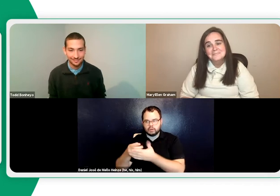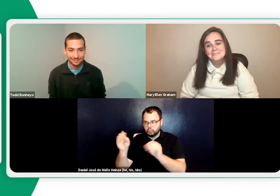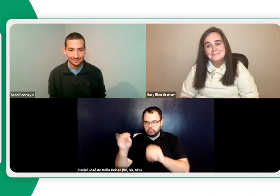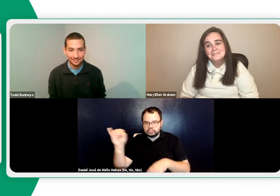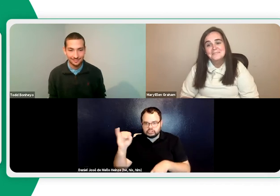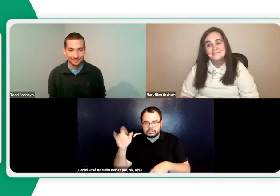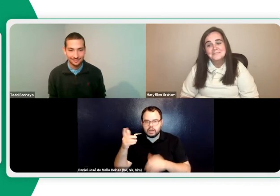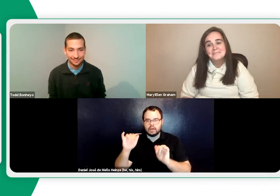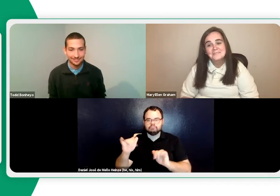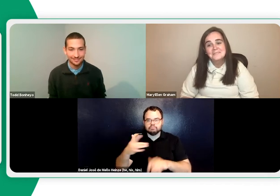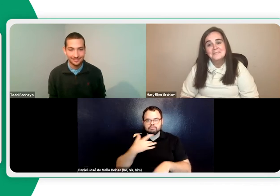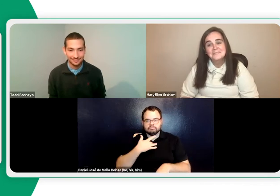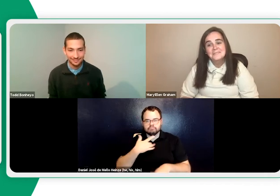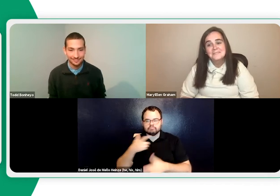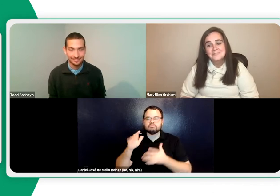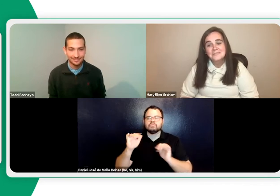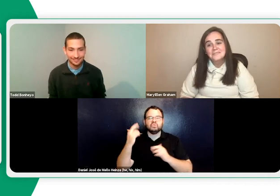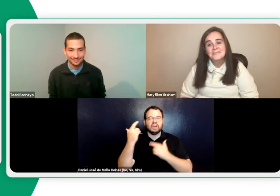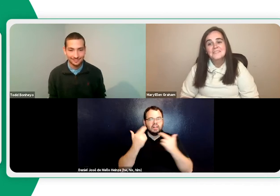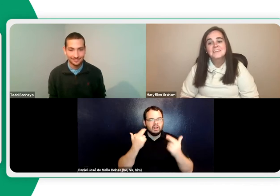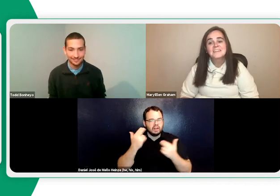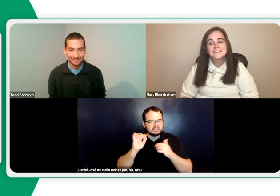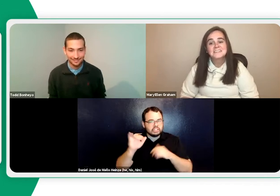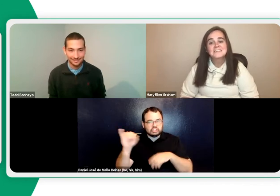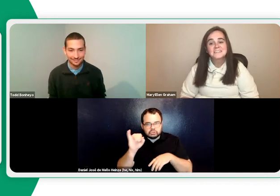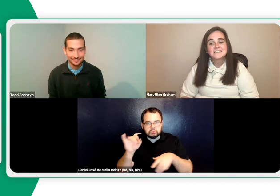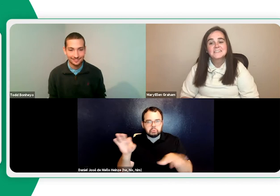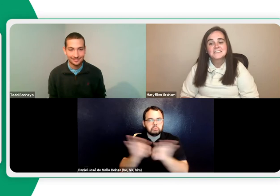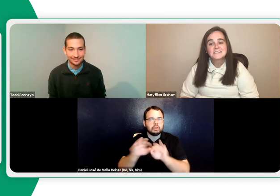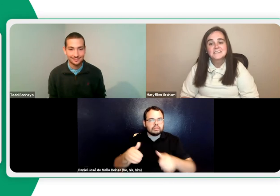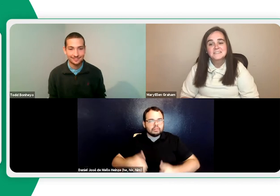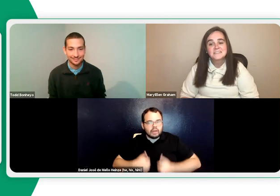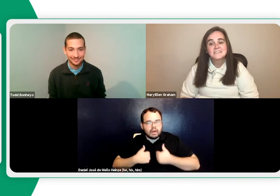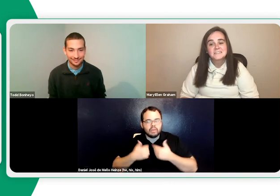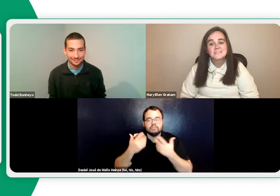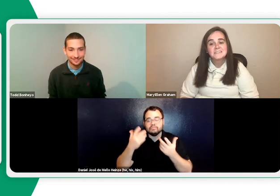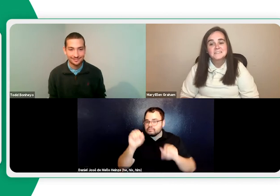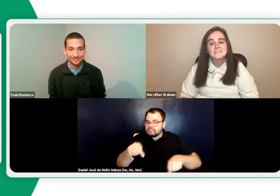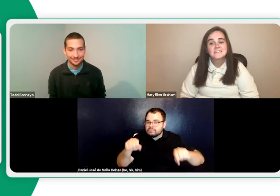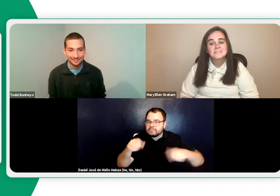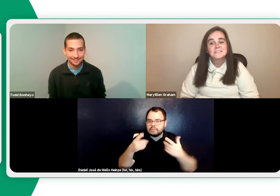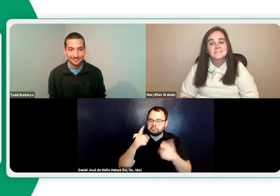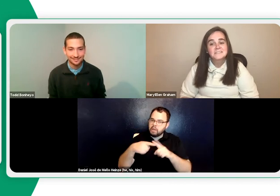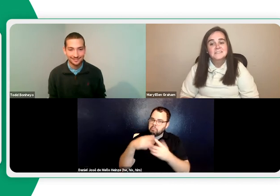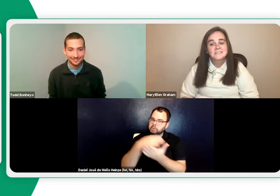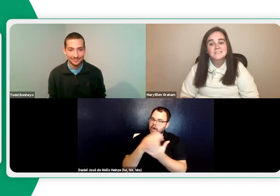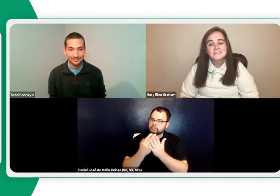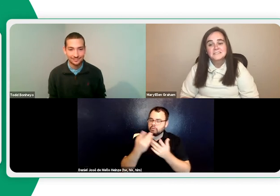they lose out. That's it. They lose their money because they didn't buy the insurance plan. And that's a real life lesson, how